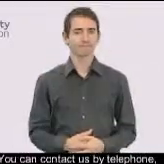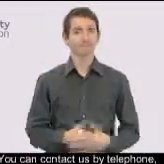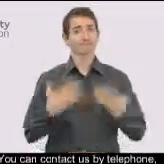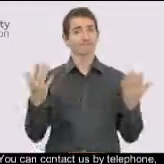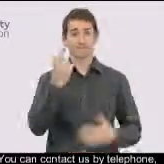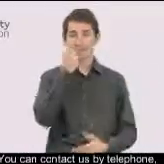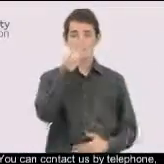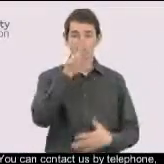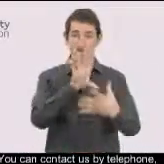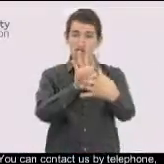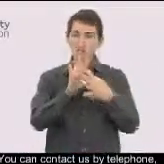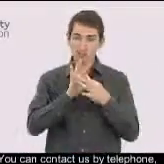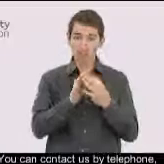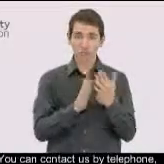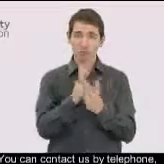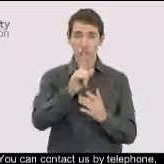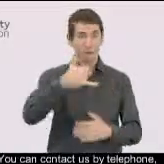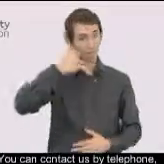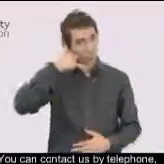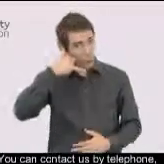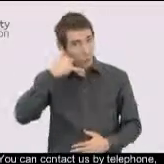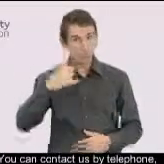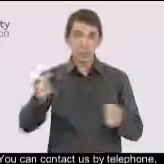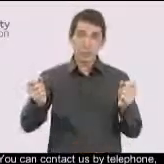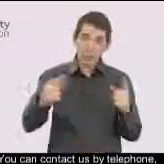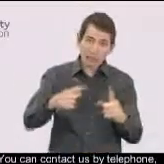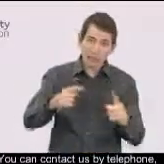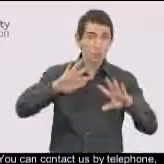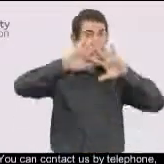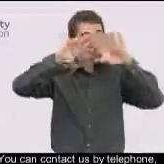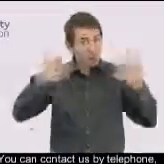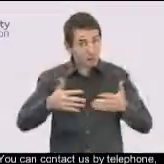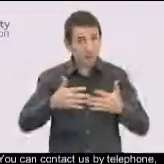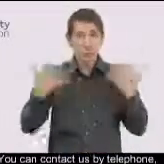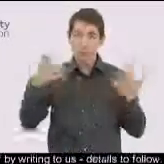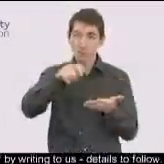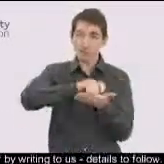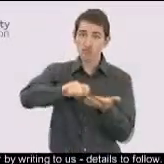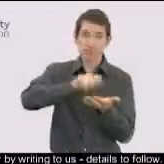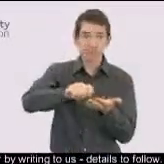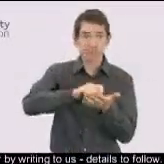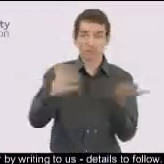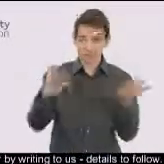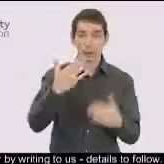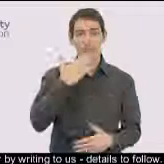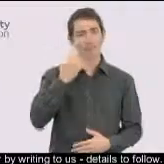You can contact us by telephone, email or via our website. Or by writing to us.